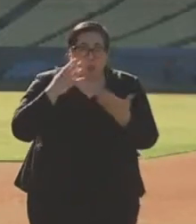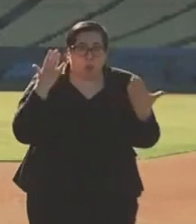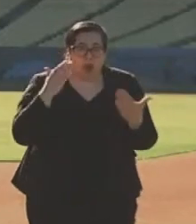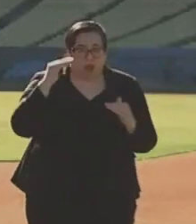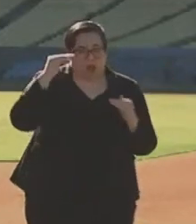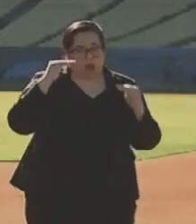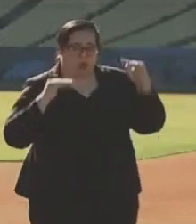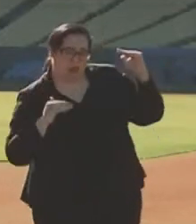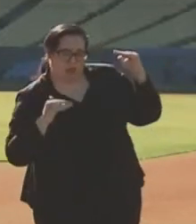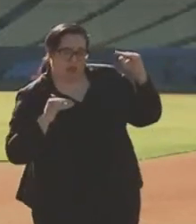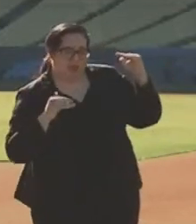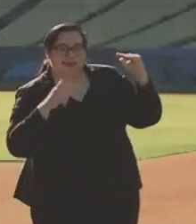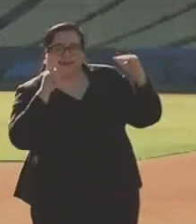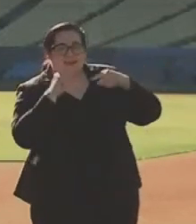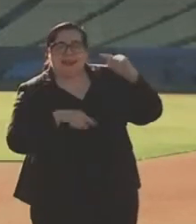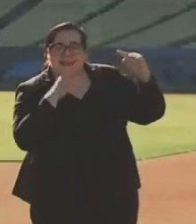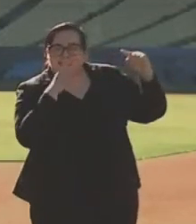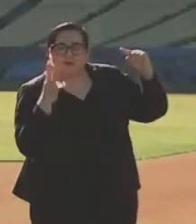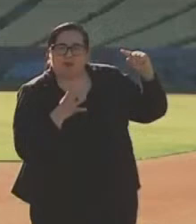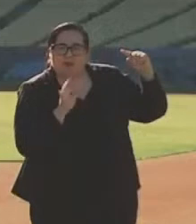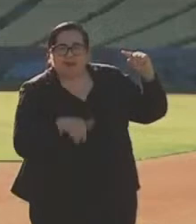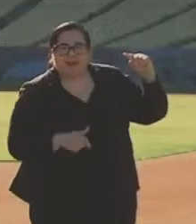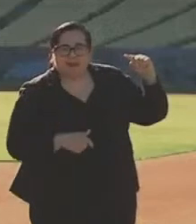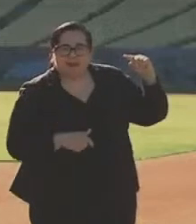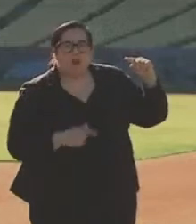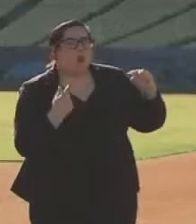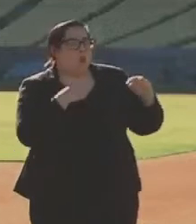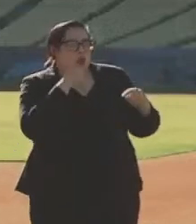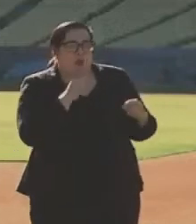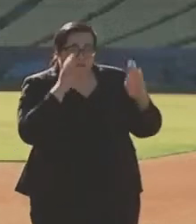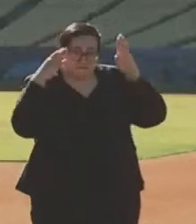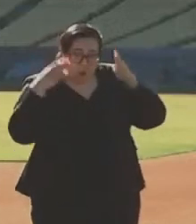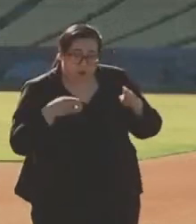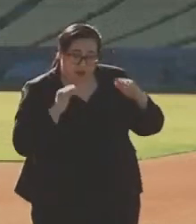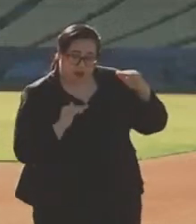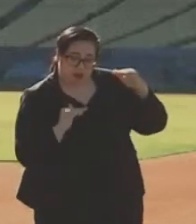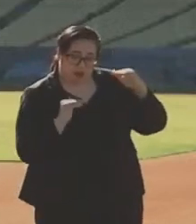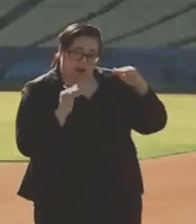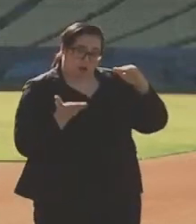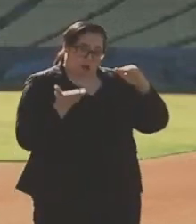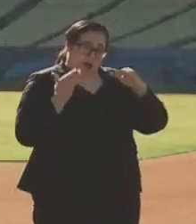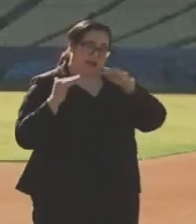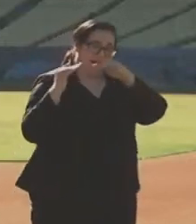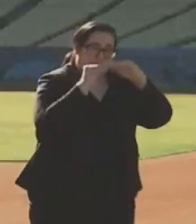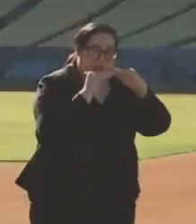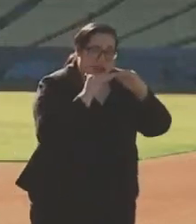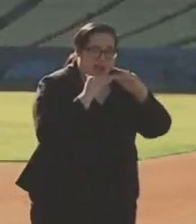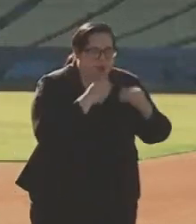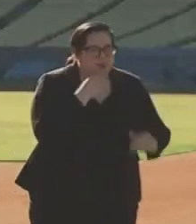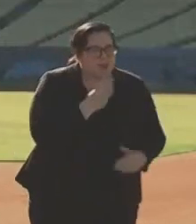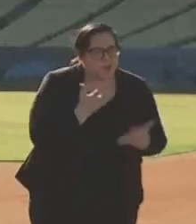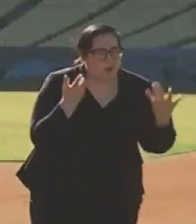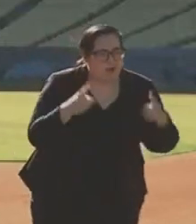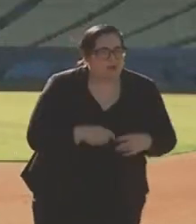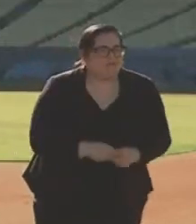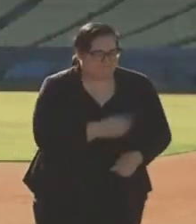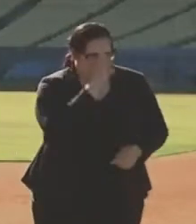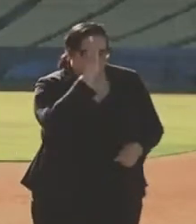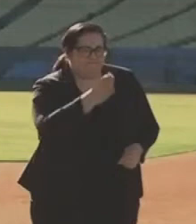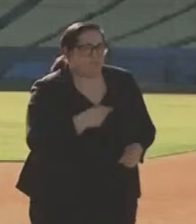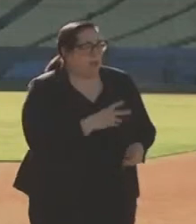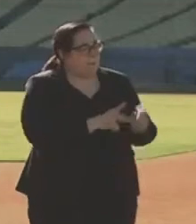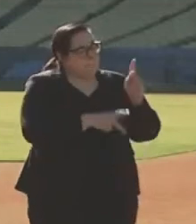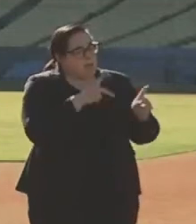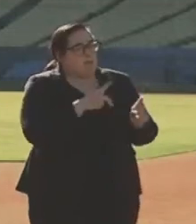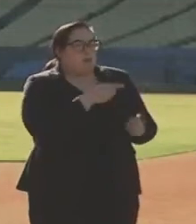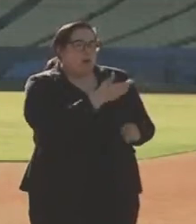can no longer be ignored. If we don't focus on equity now, I'll tell you who's going to get the vaccine. It will be the people